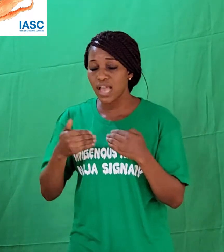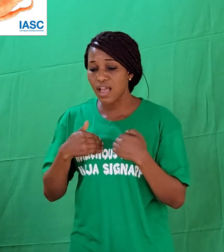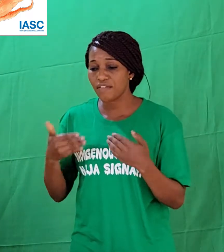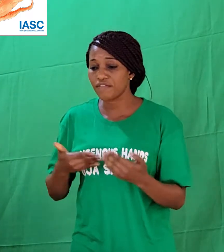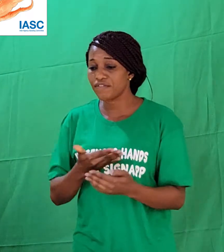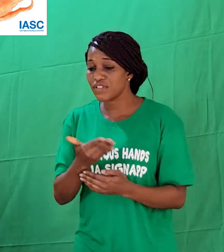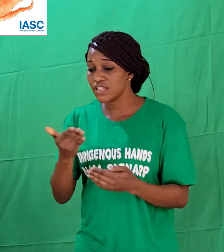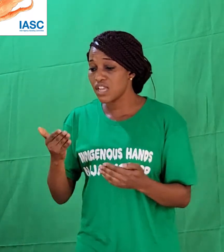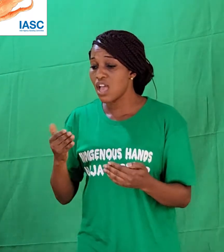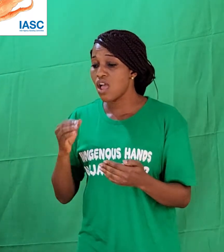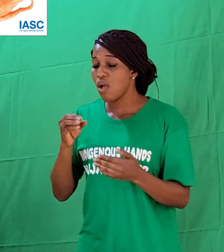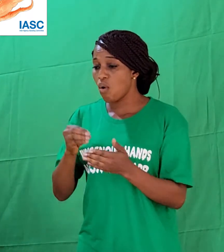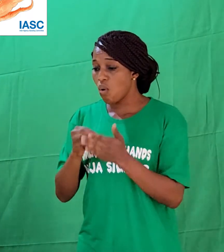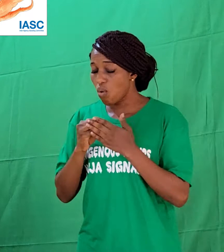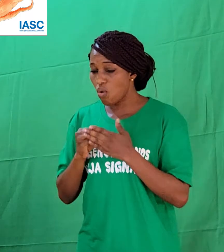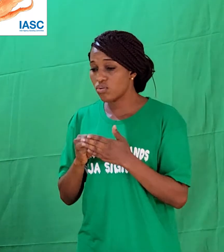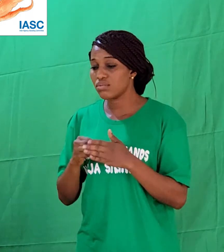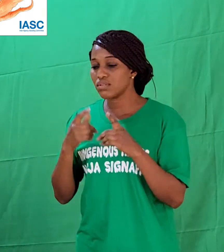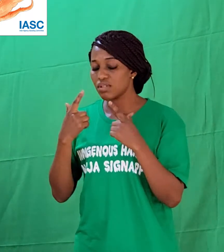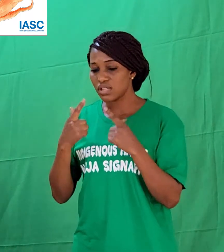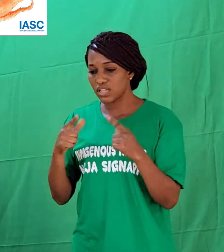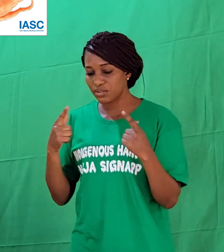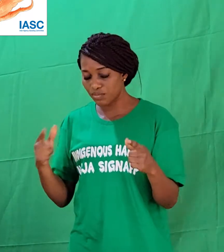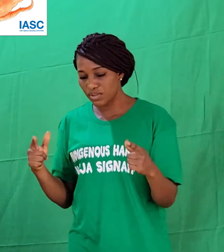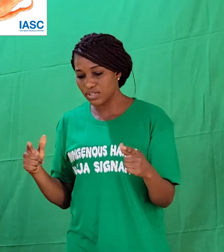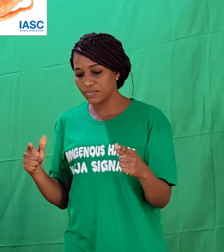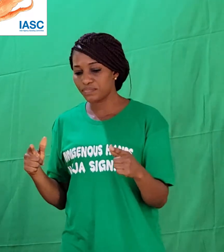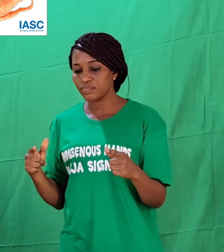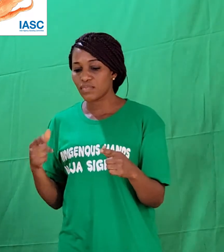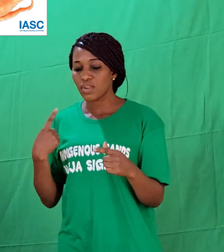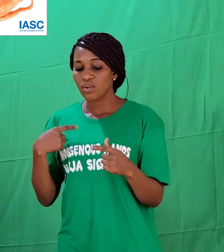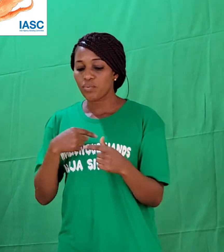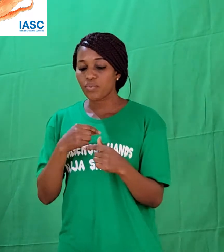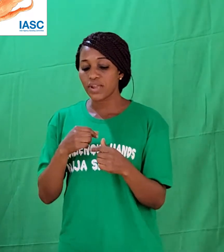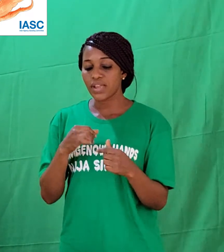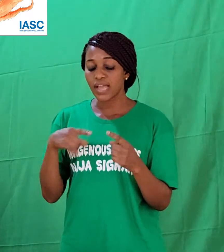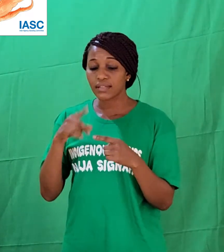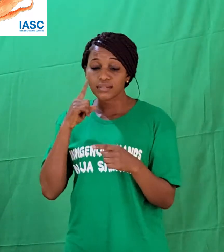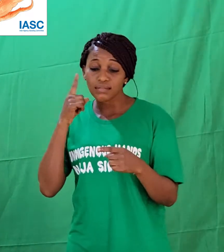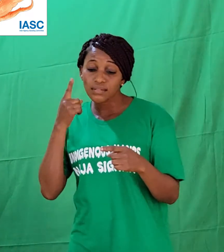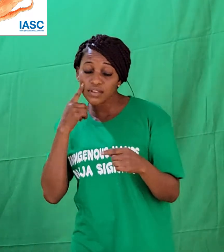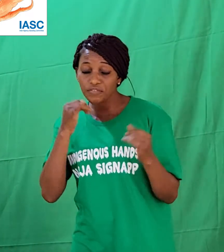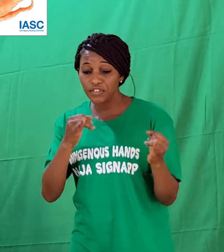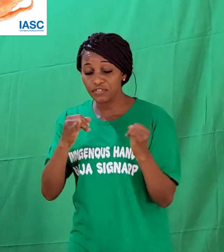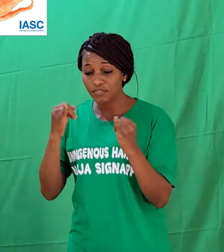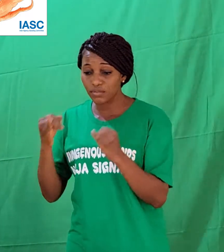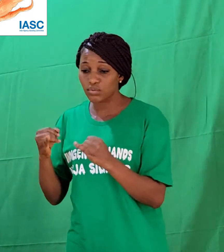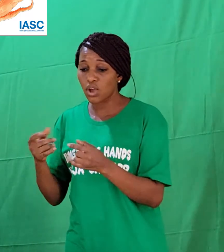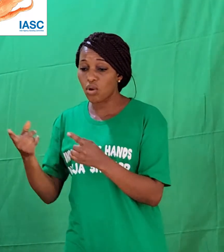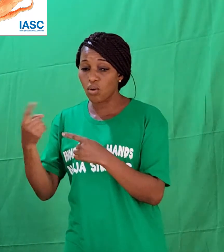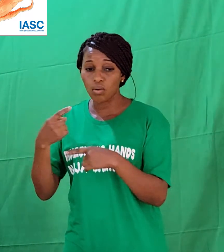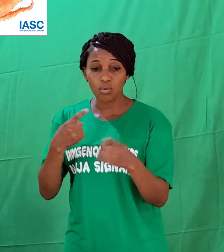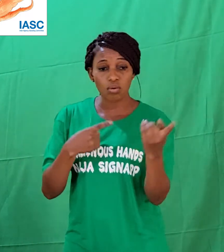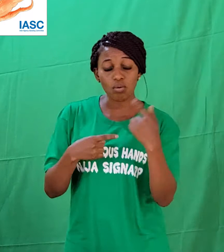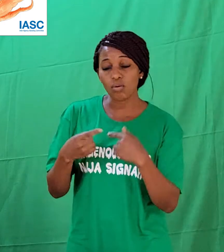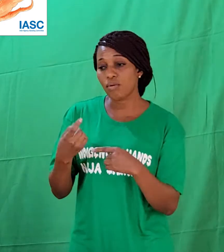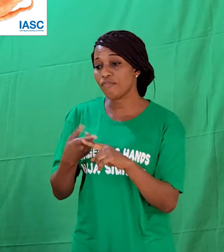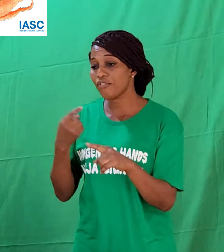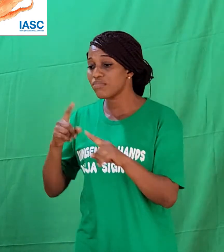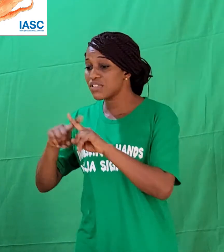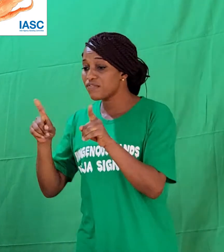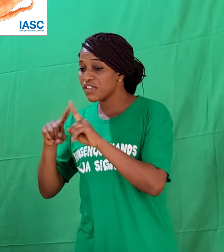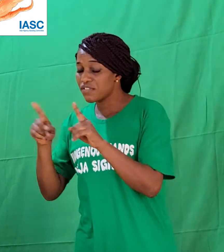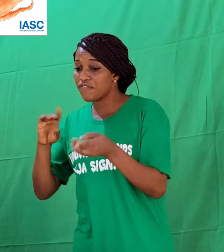person comes from a community. But in Nigeria, there is this unique distribution of deaf